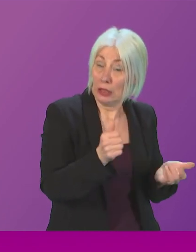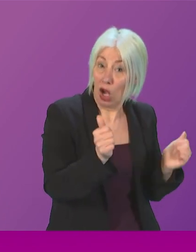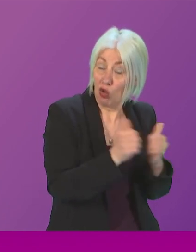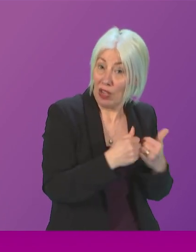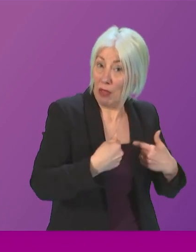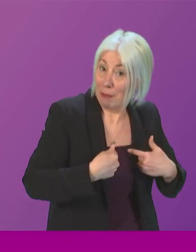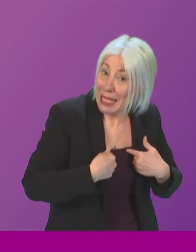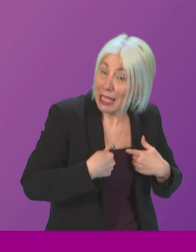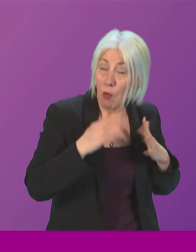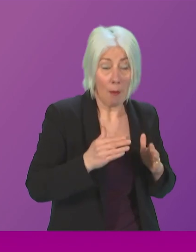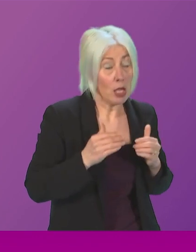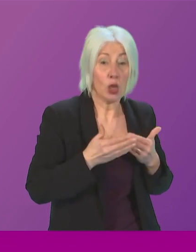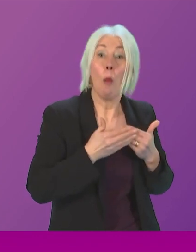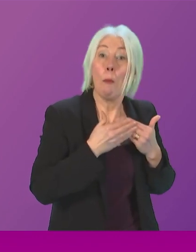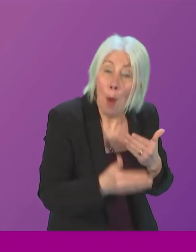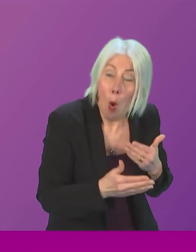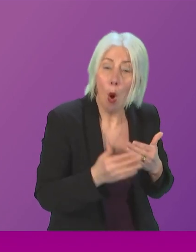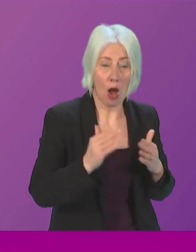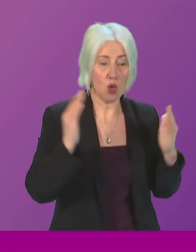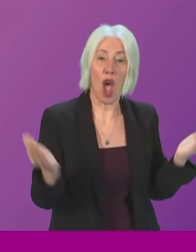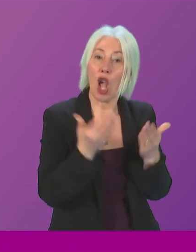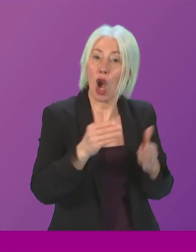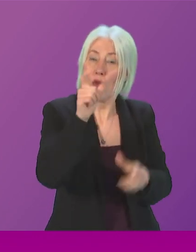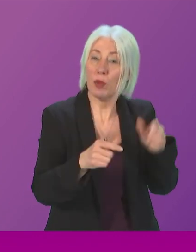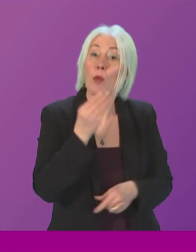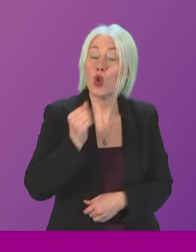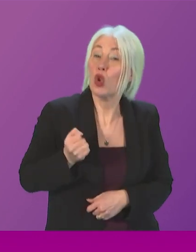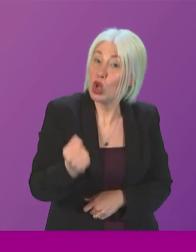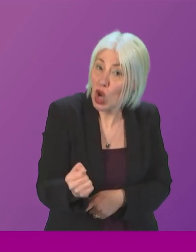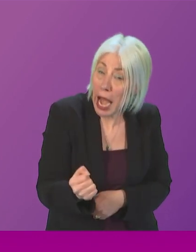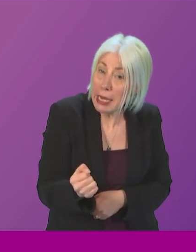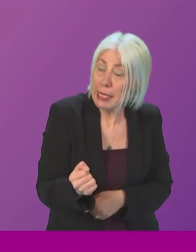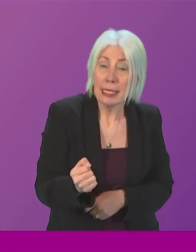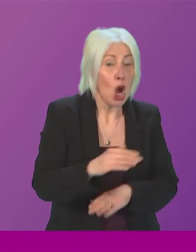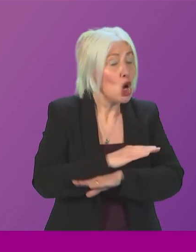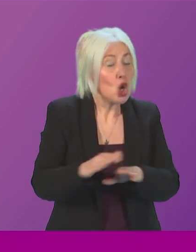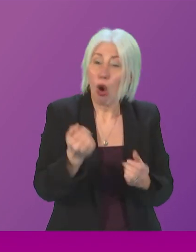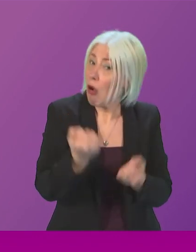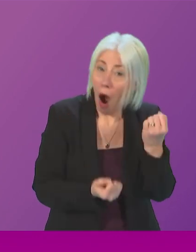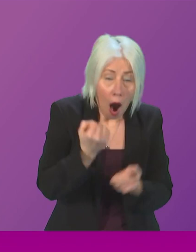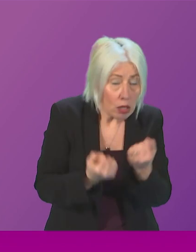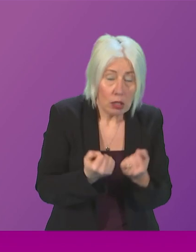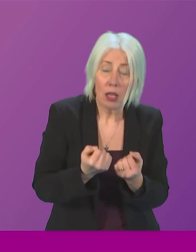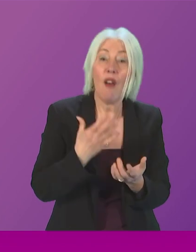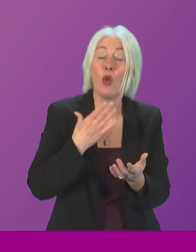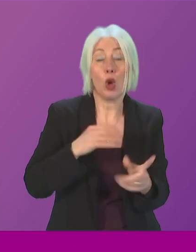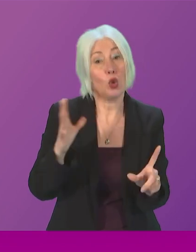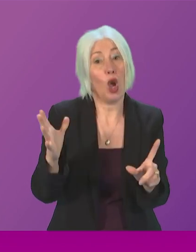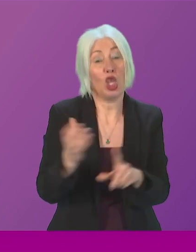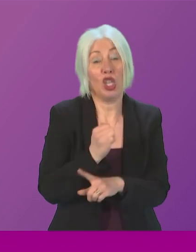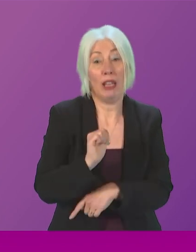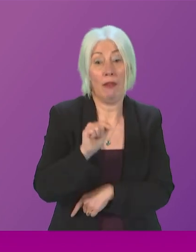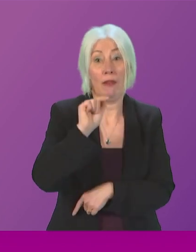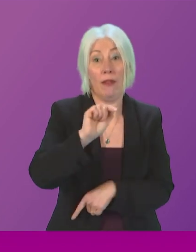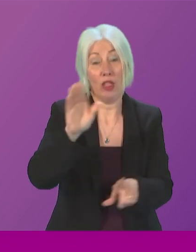we need to do far more to encourage people to use the railways rather than cars if we are to achieve our climate